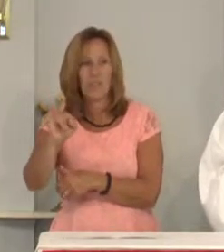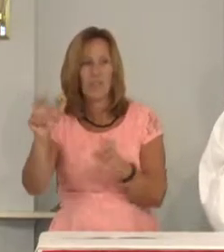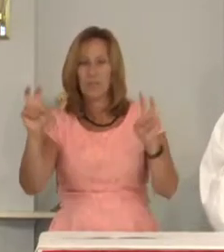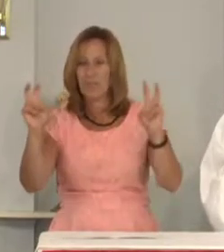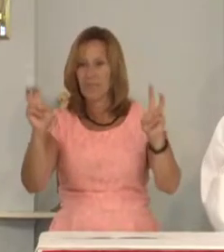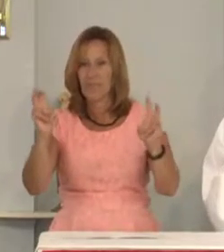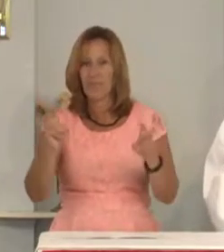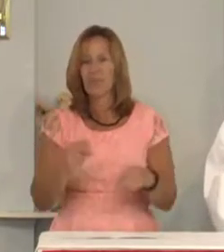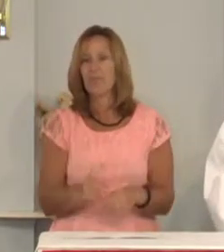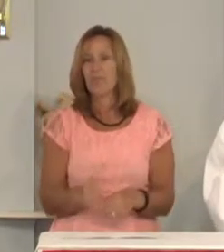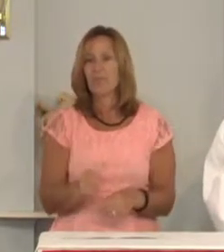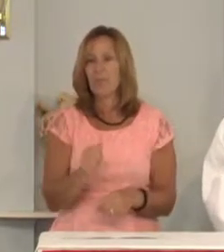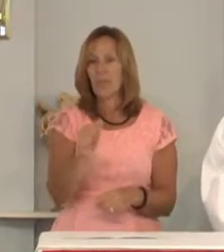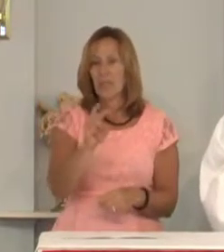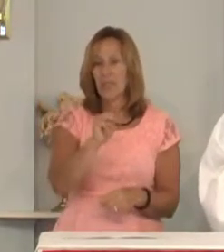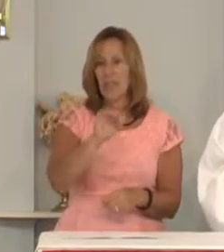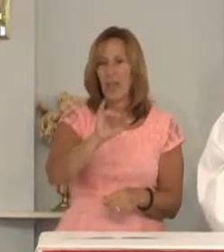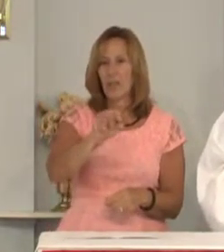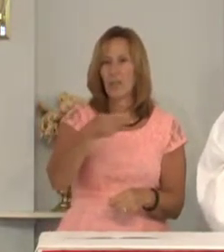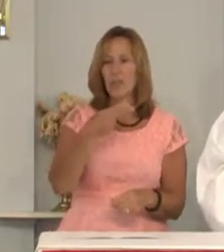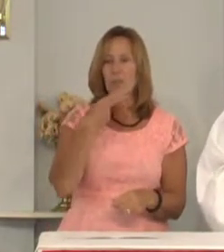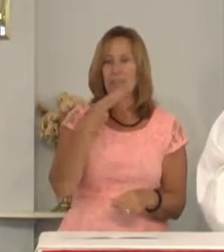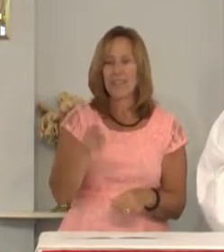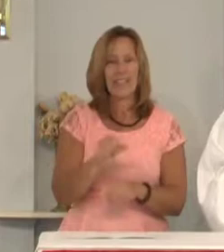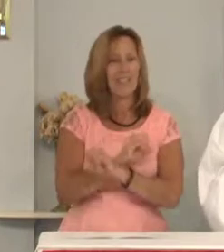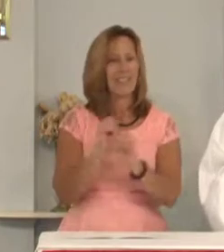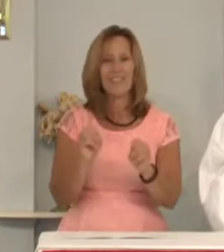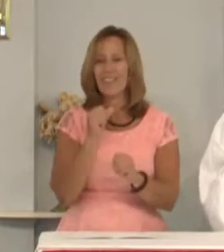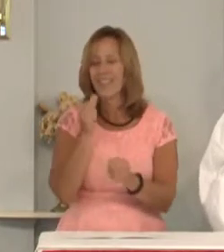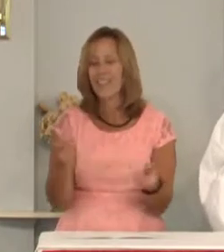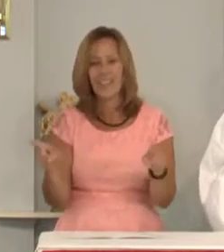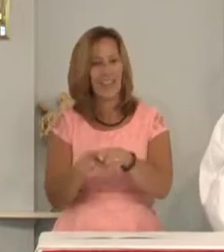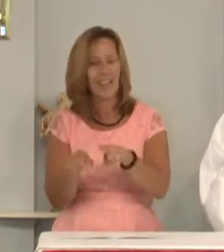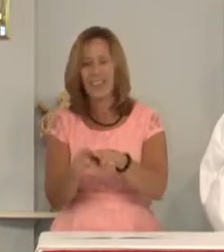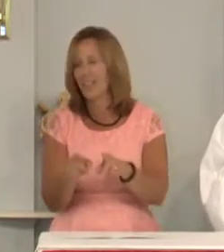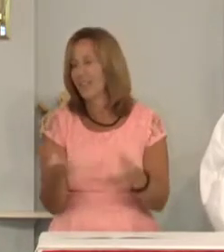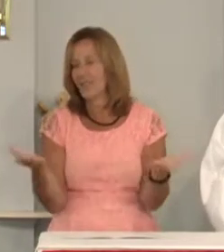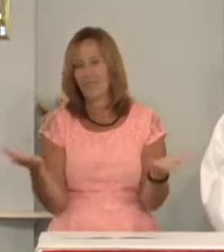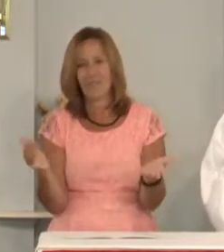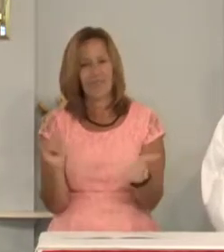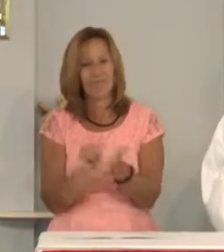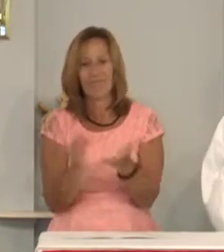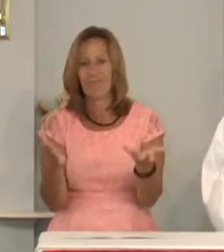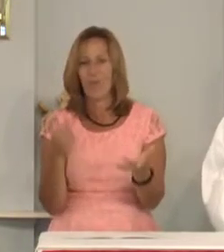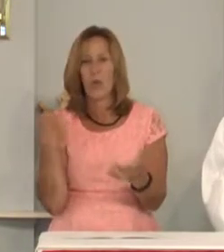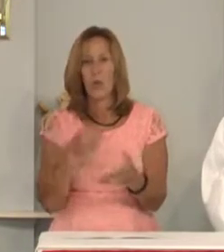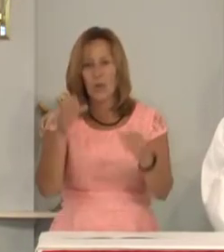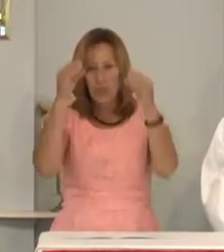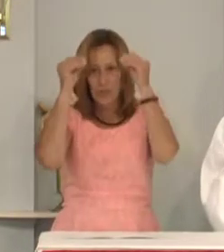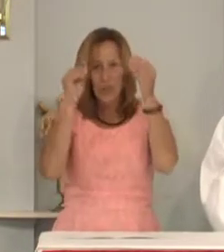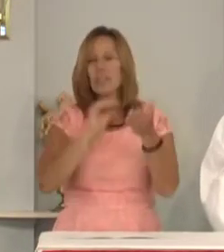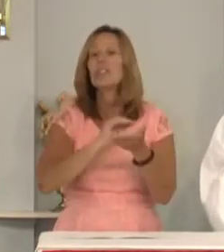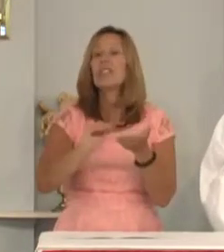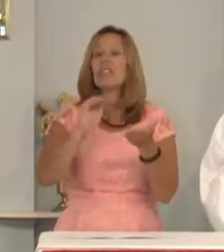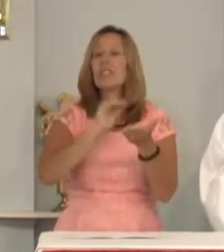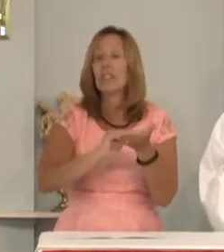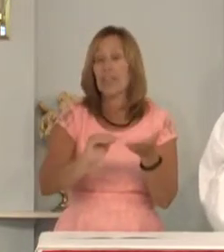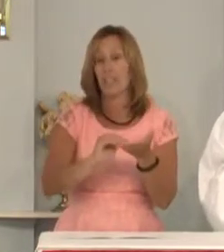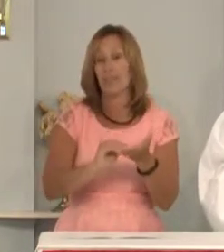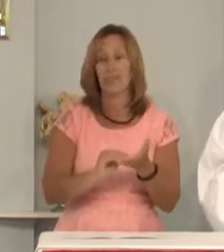and he observed there is no such thing. We are taught to forgive